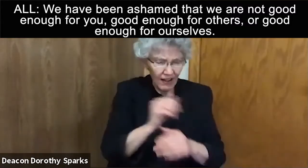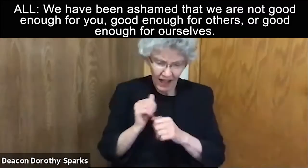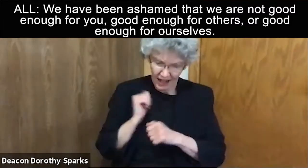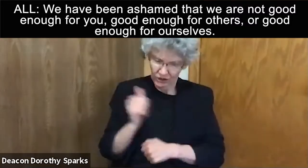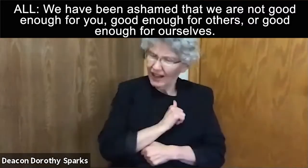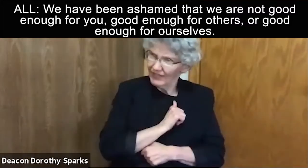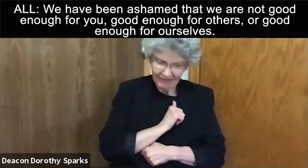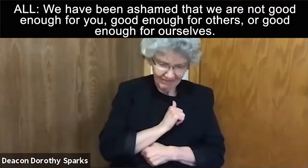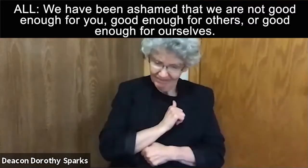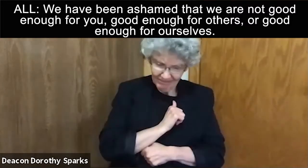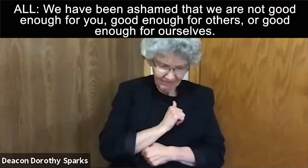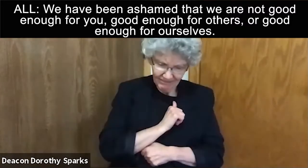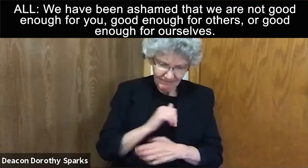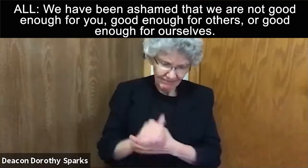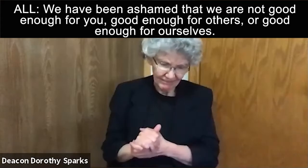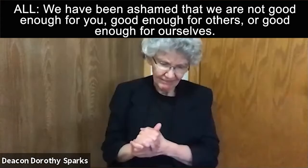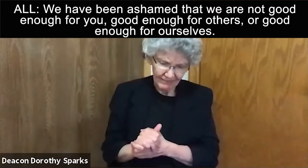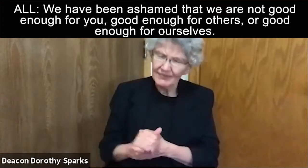enough for others, or good enough for ourselves.